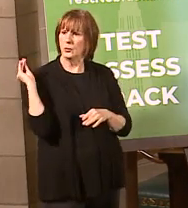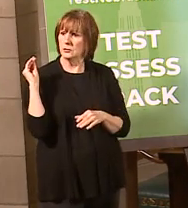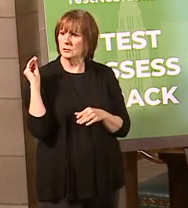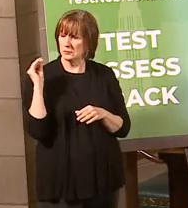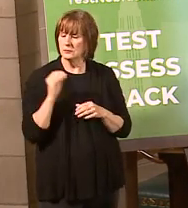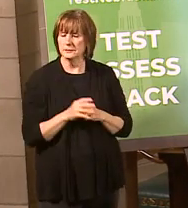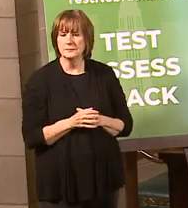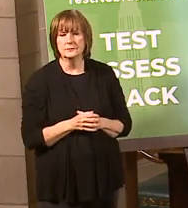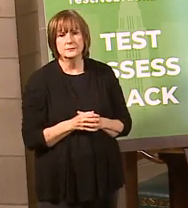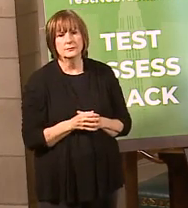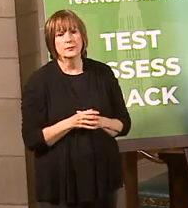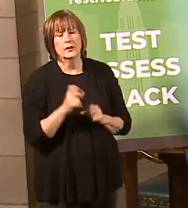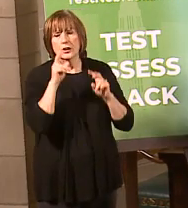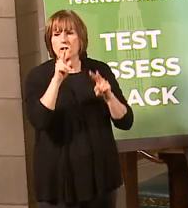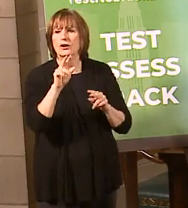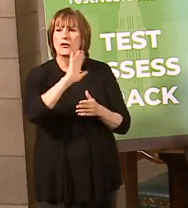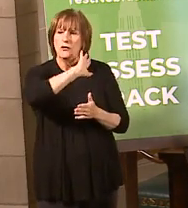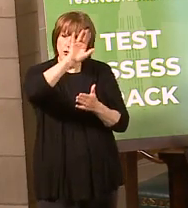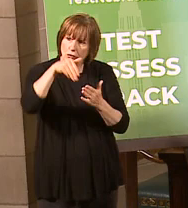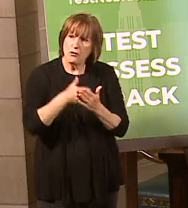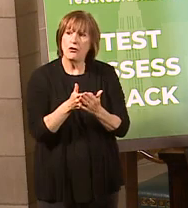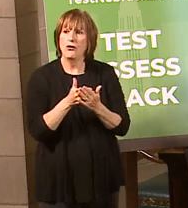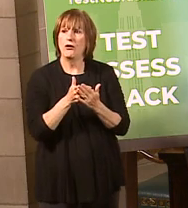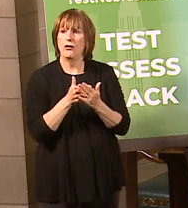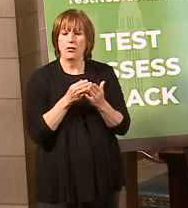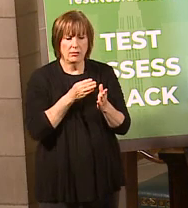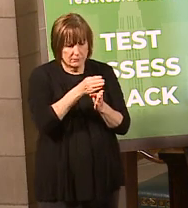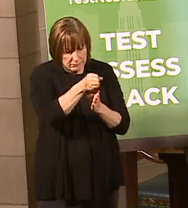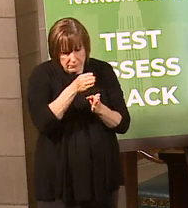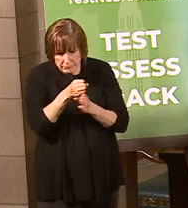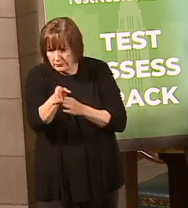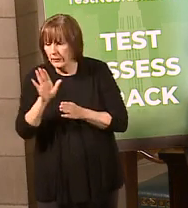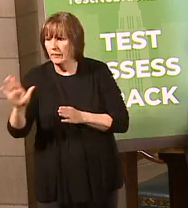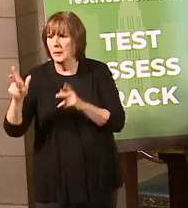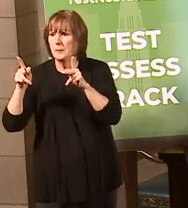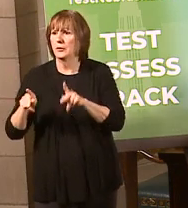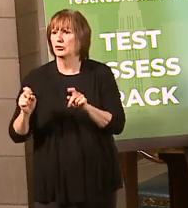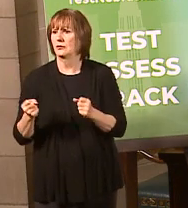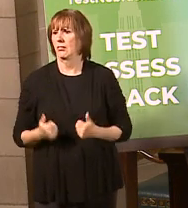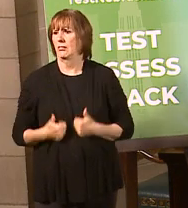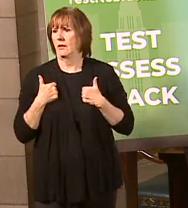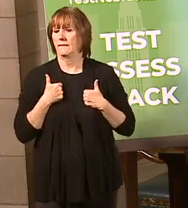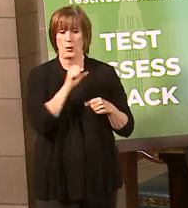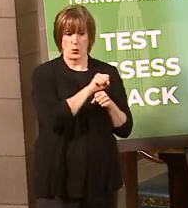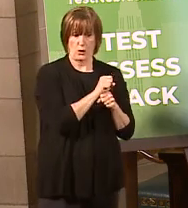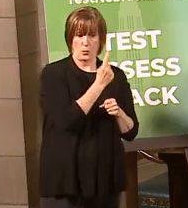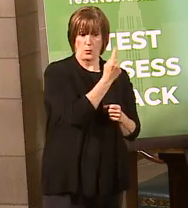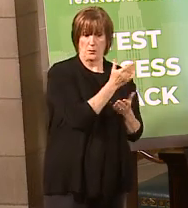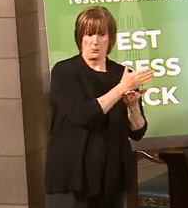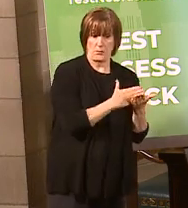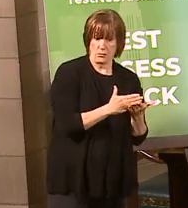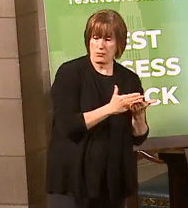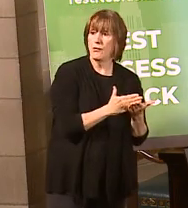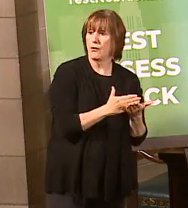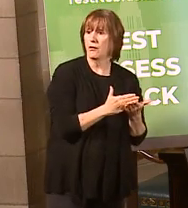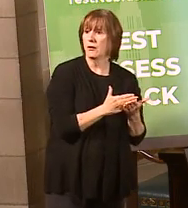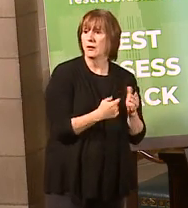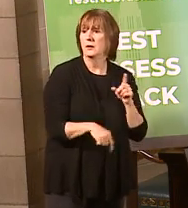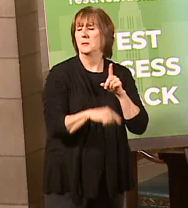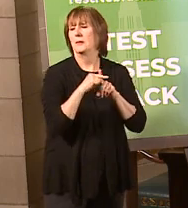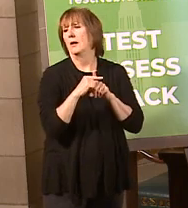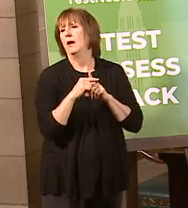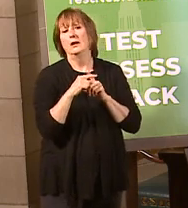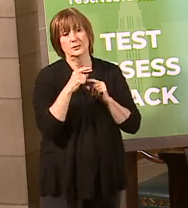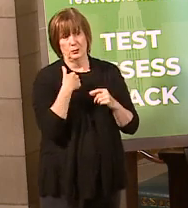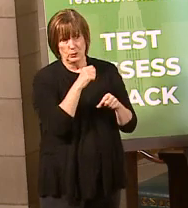looking at, and that we're looking at all aspects of life to be able to do that social distancing. Work is one aspect of that, and we're working directly with those food